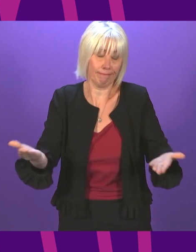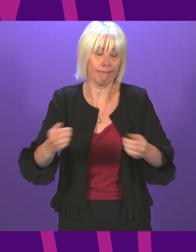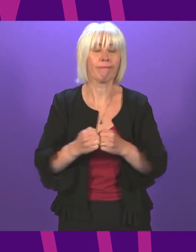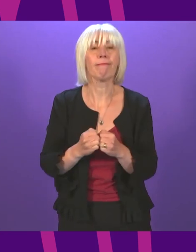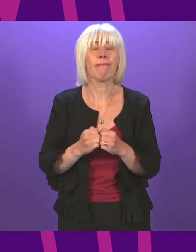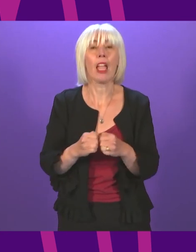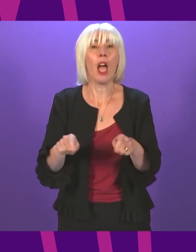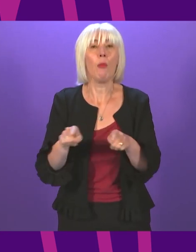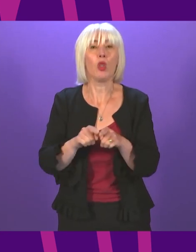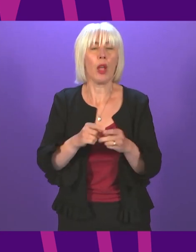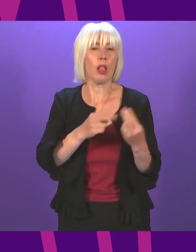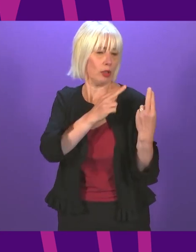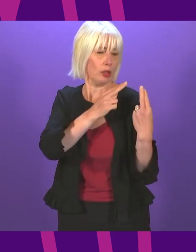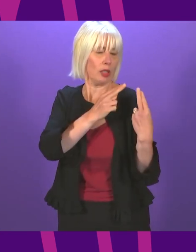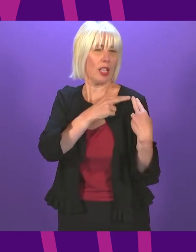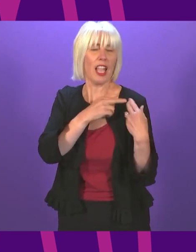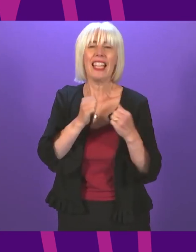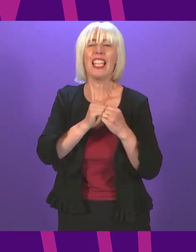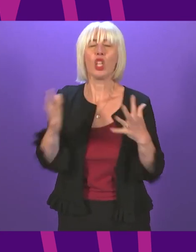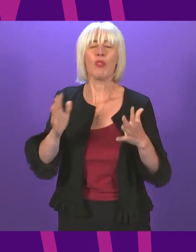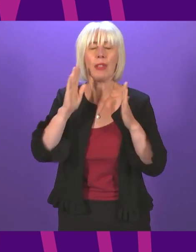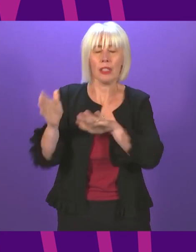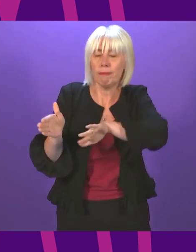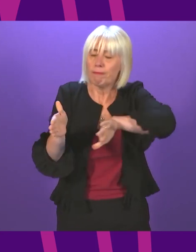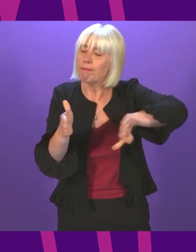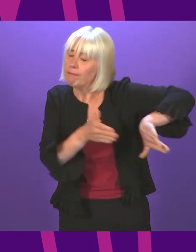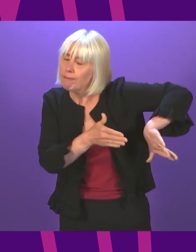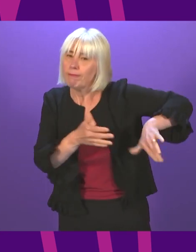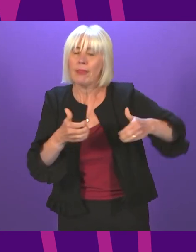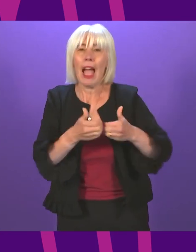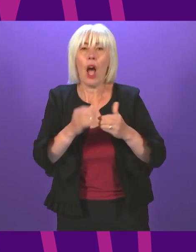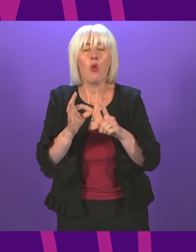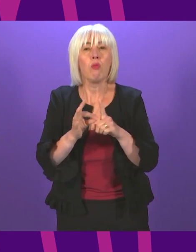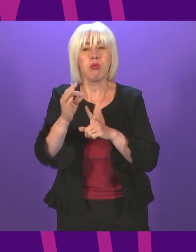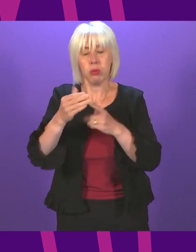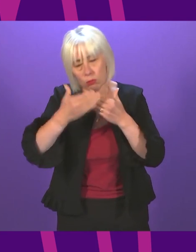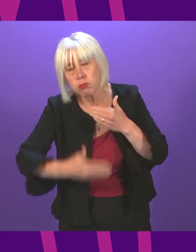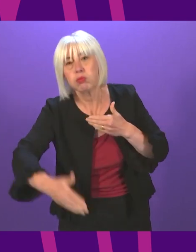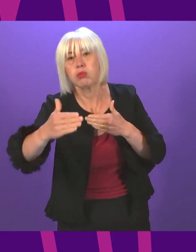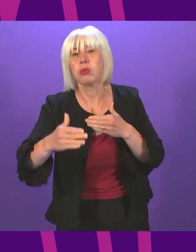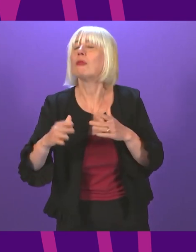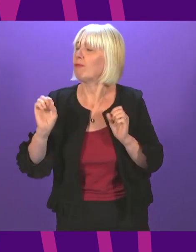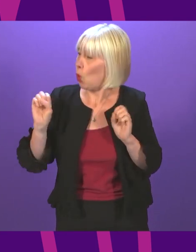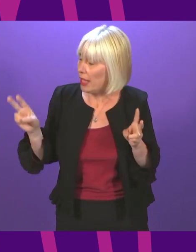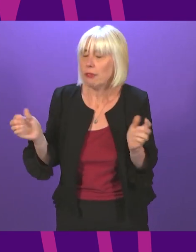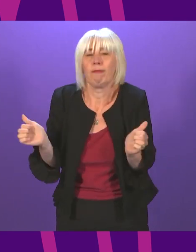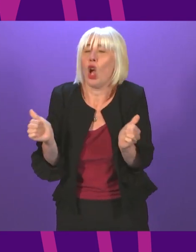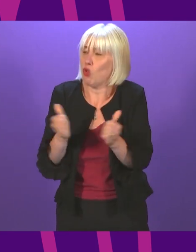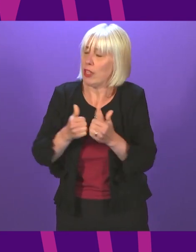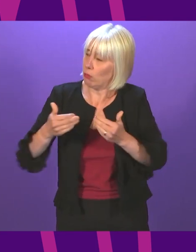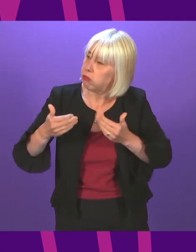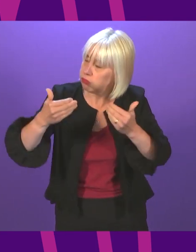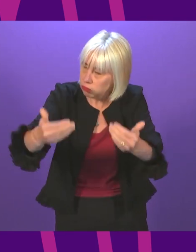reach beyond our disagreements, and in the interests of progress, maximise the consensus between us. That is